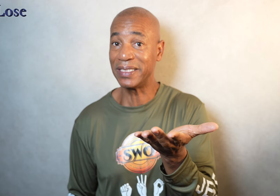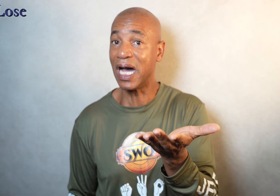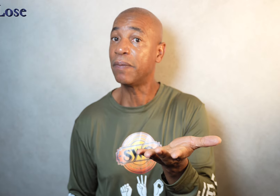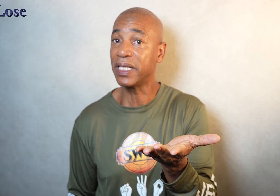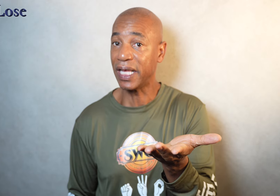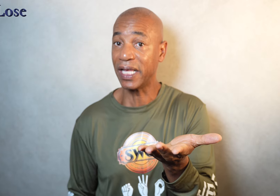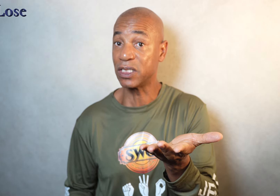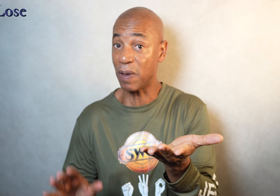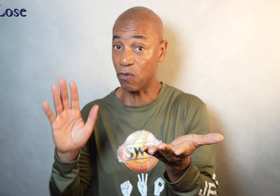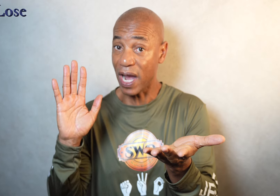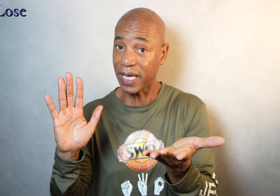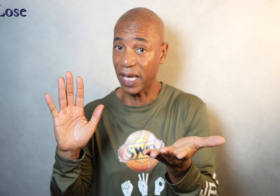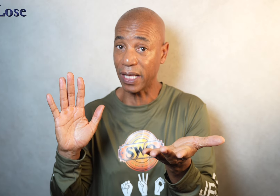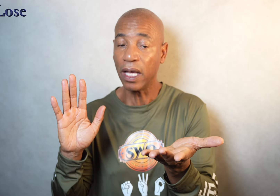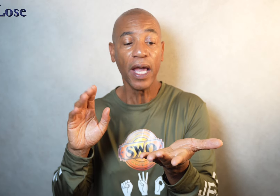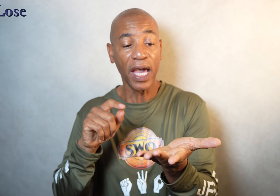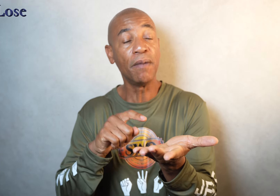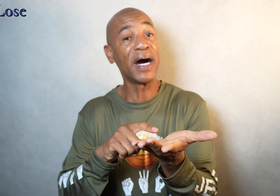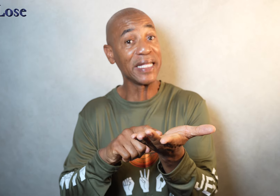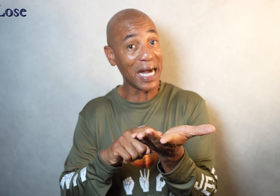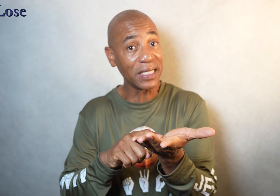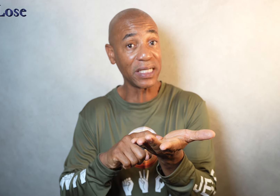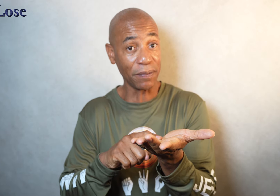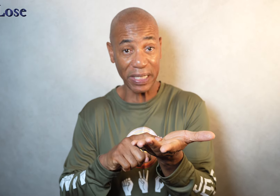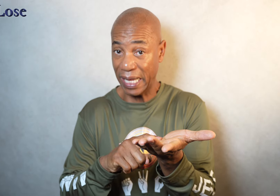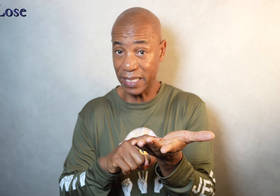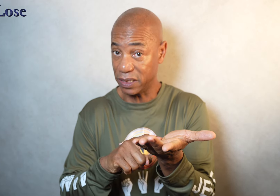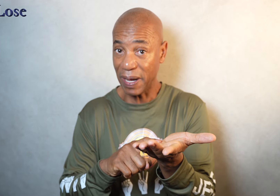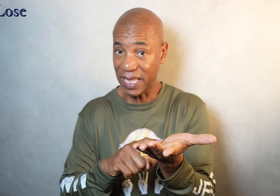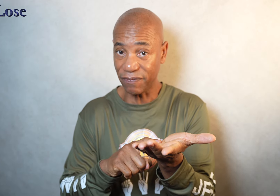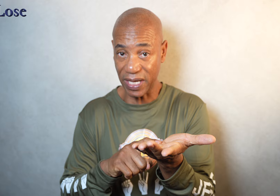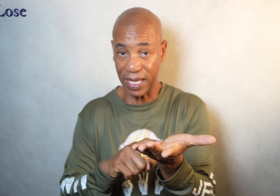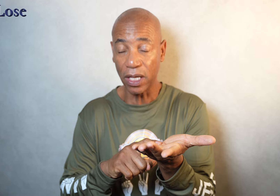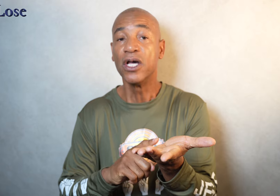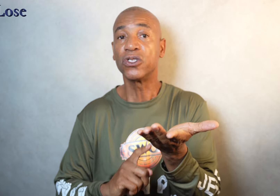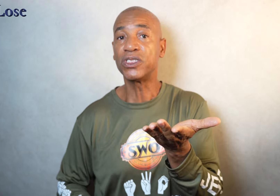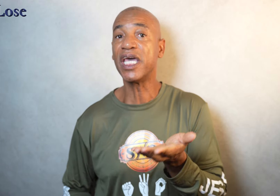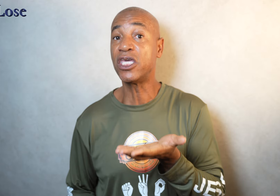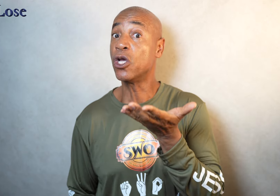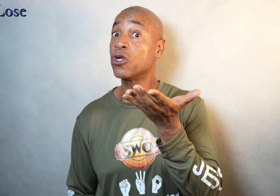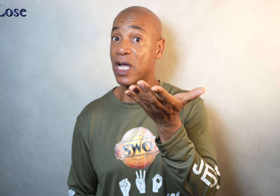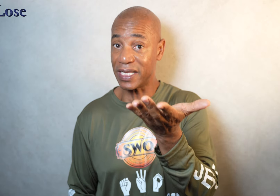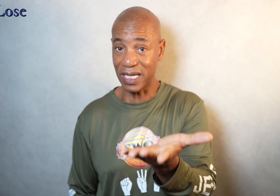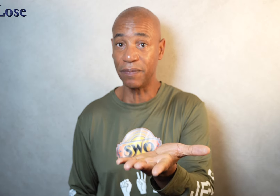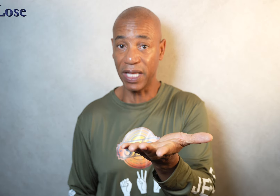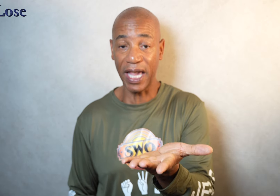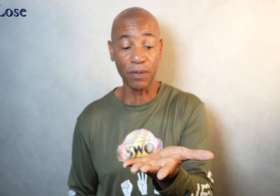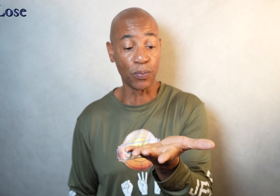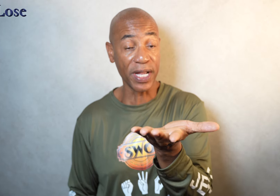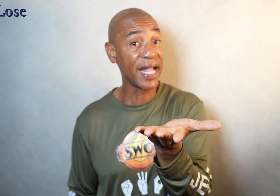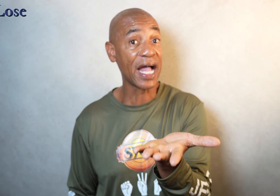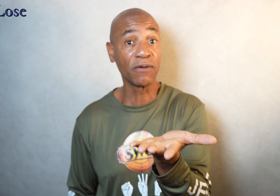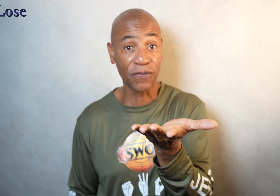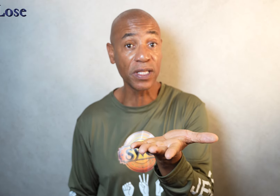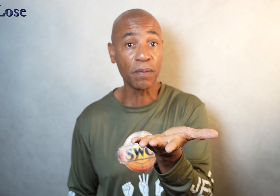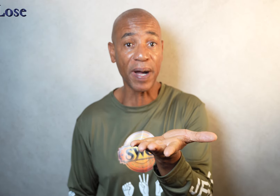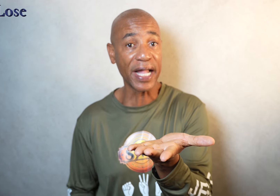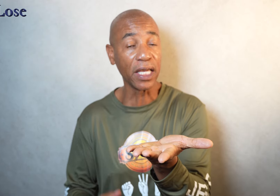dominant hand is my right hand, and my non-dominant hand is my left hand. So take your non-dominant hand, bring it out in front of the body